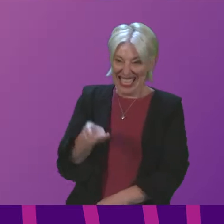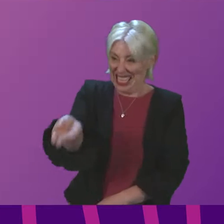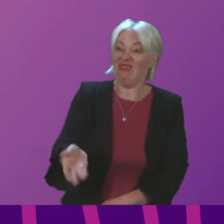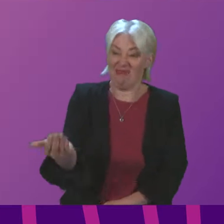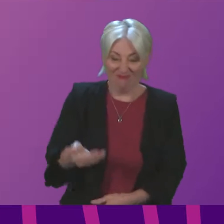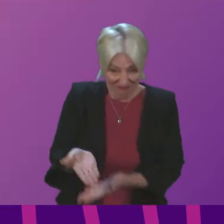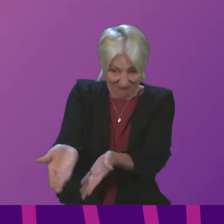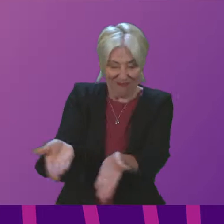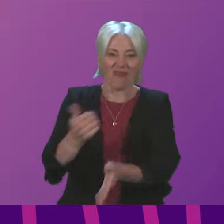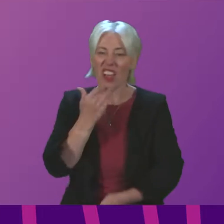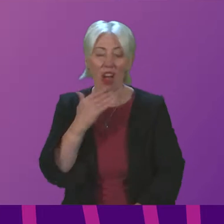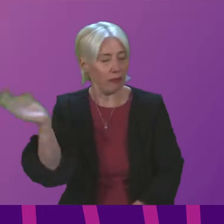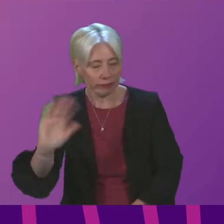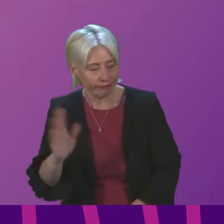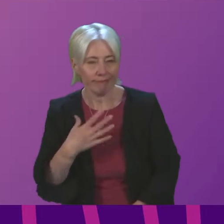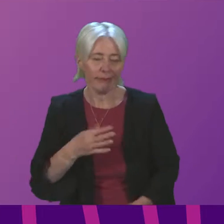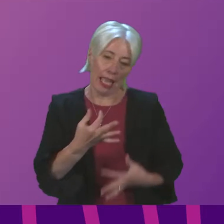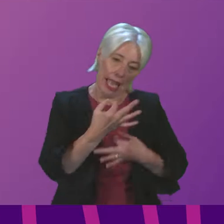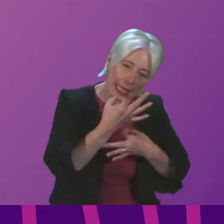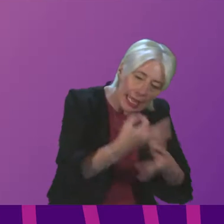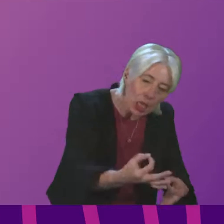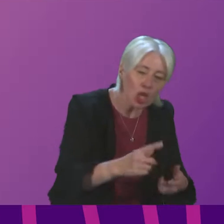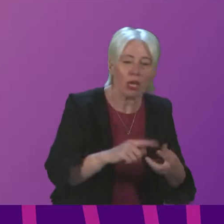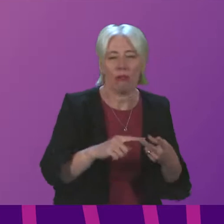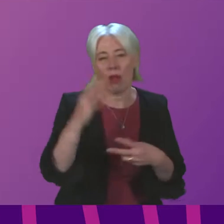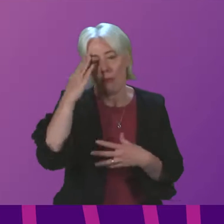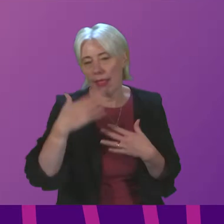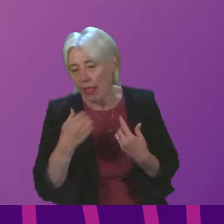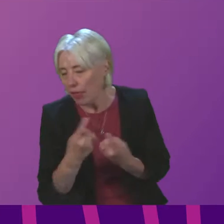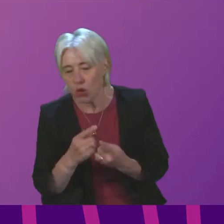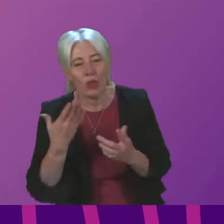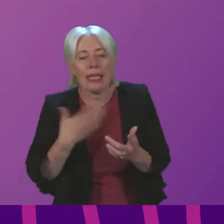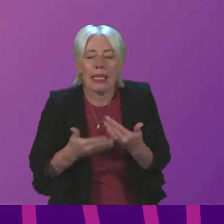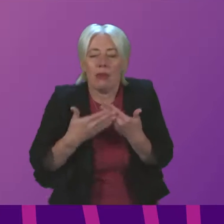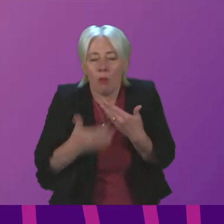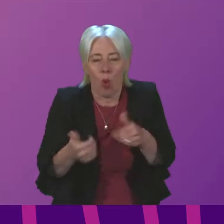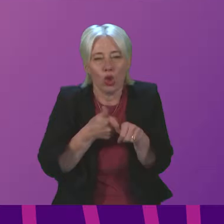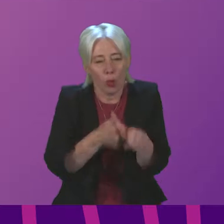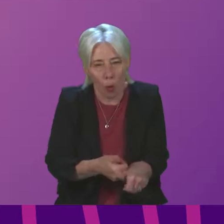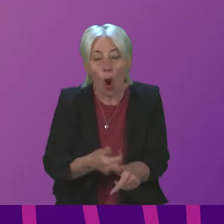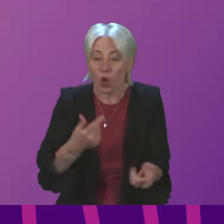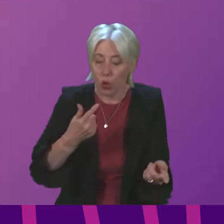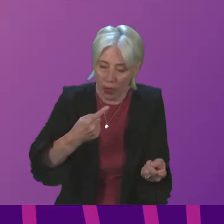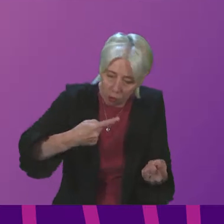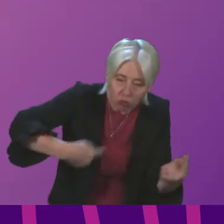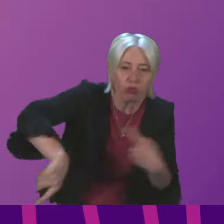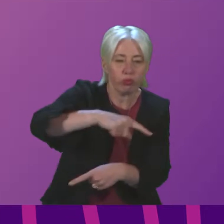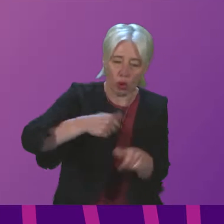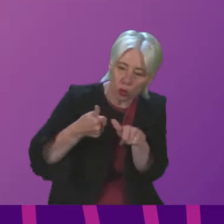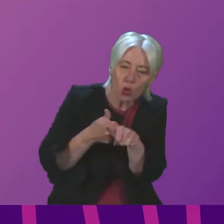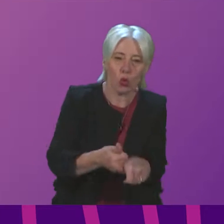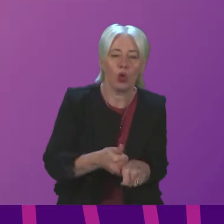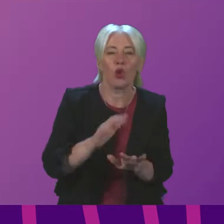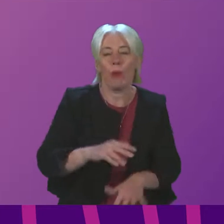enough when people have addiction issues or mental health issues, and that's why we are pleased to see that around 85